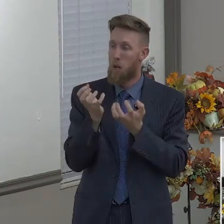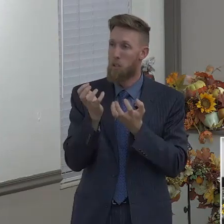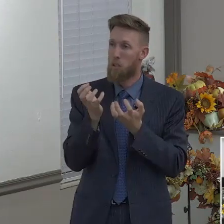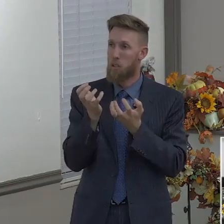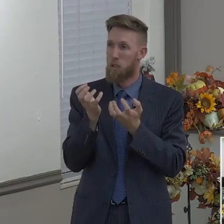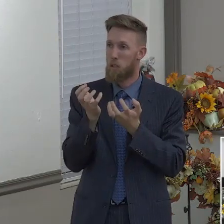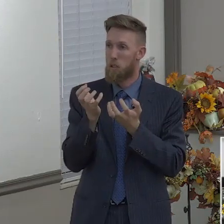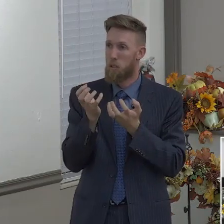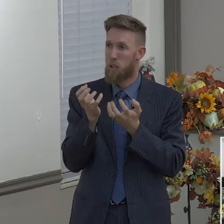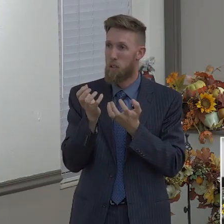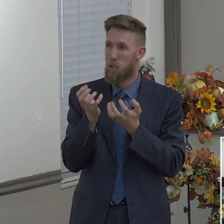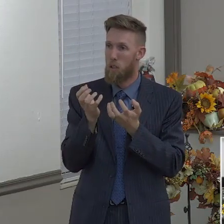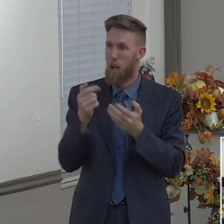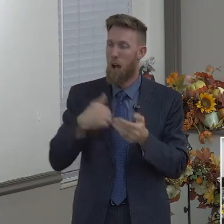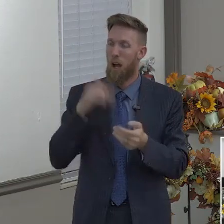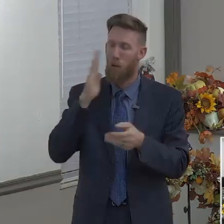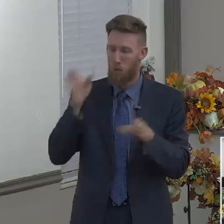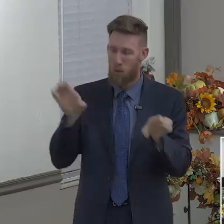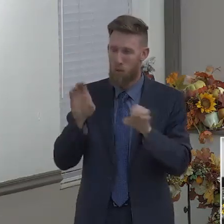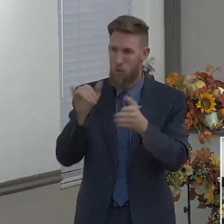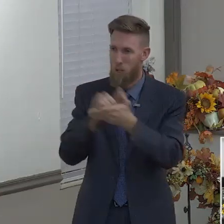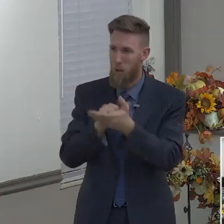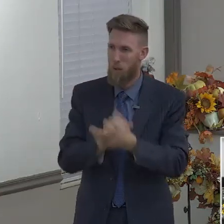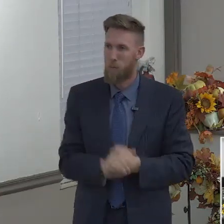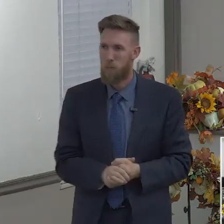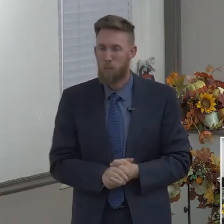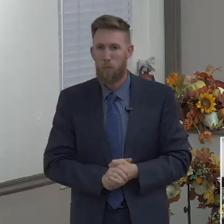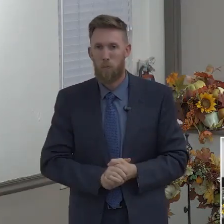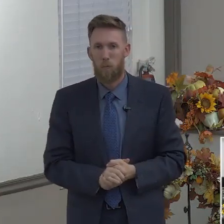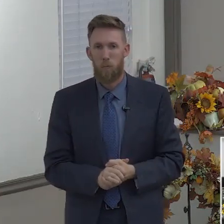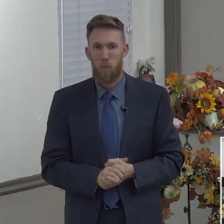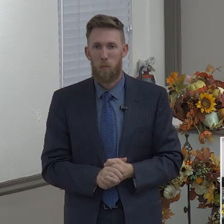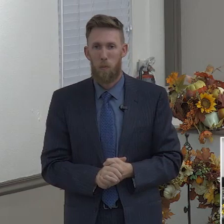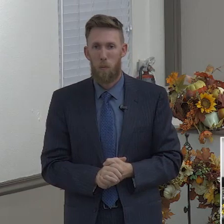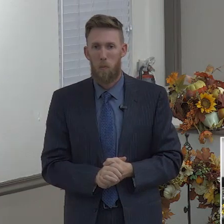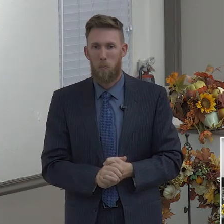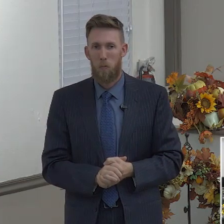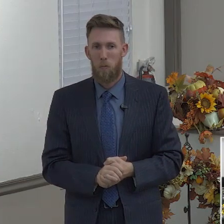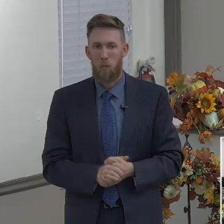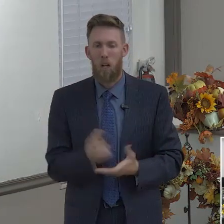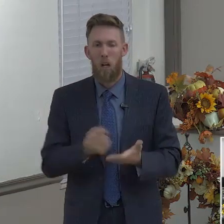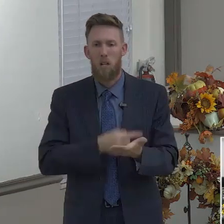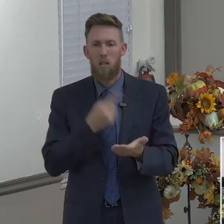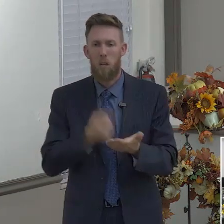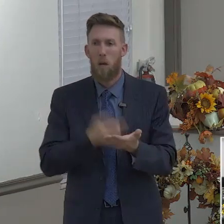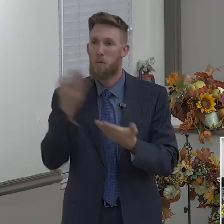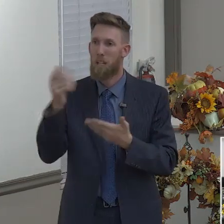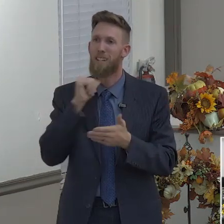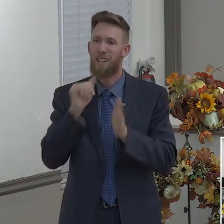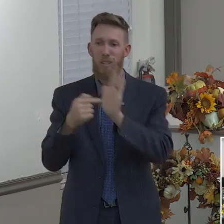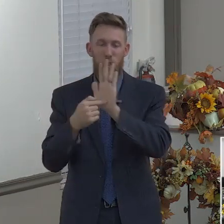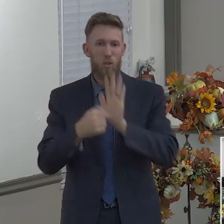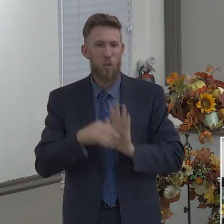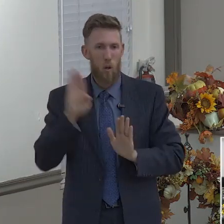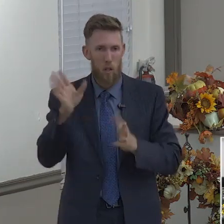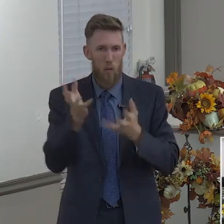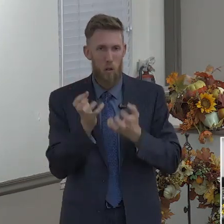You know why often God sometimes doesn't reveal to us his will? Because we say, well, God, I'll do everything but.